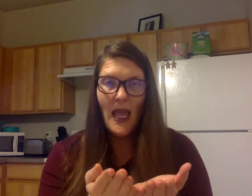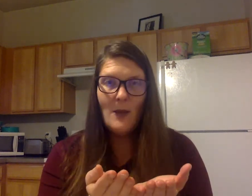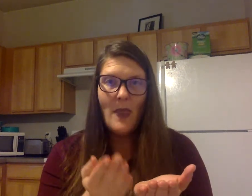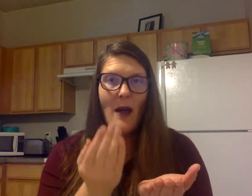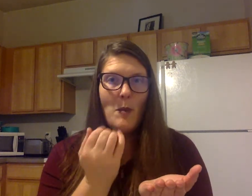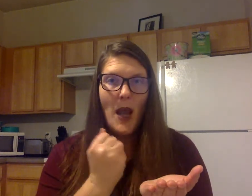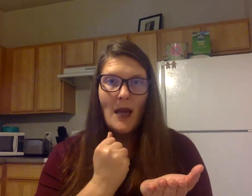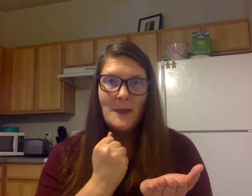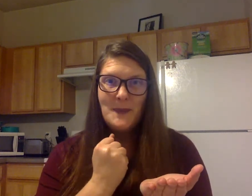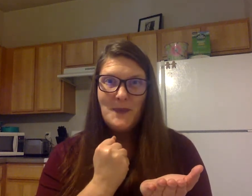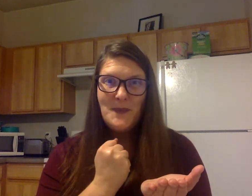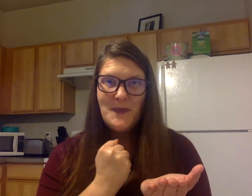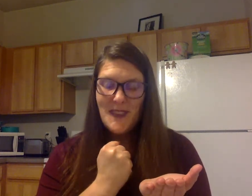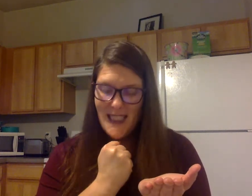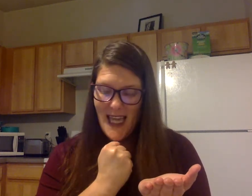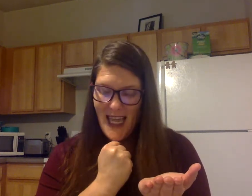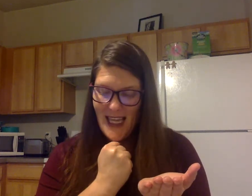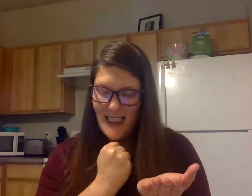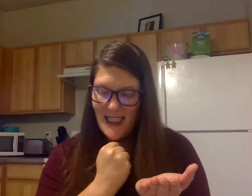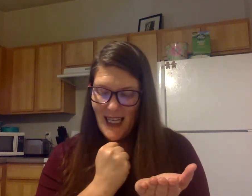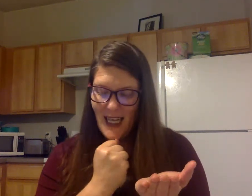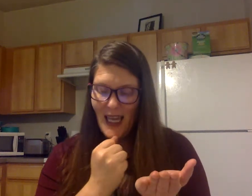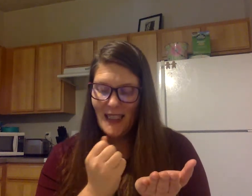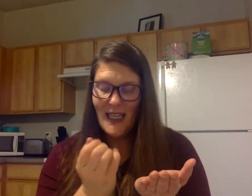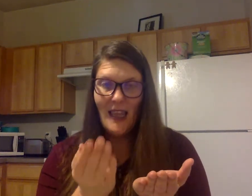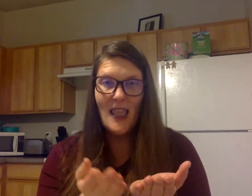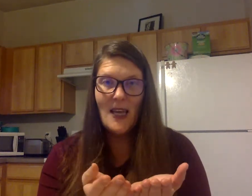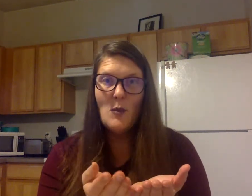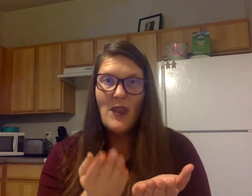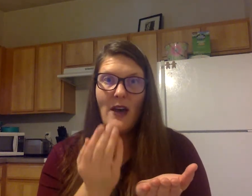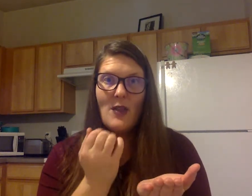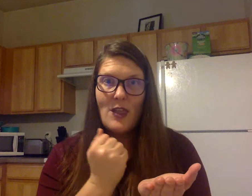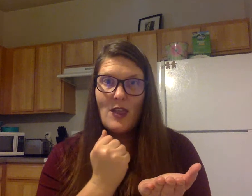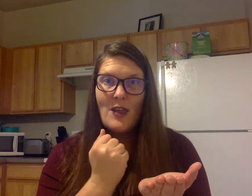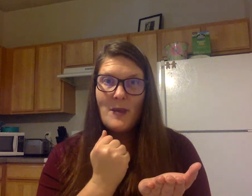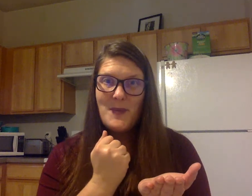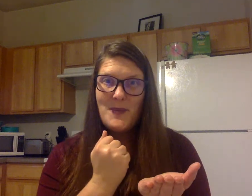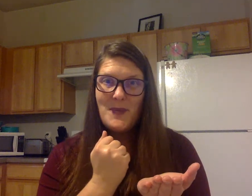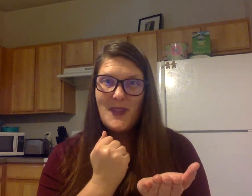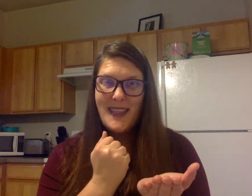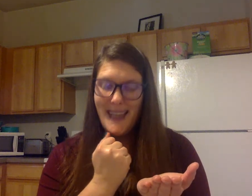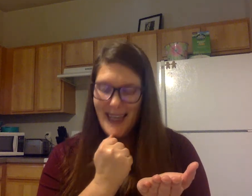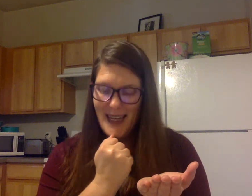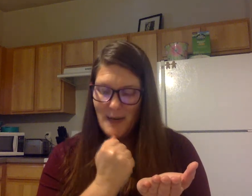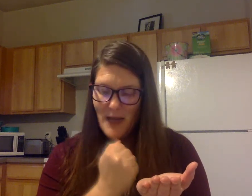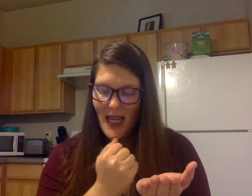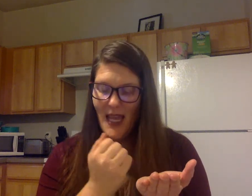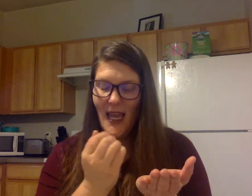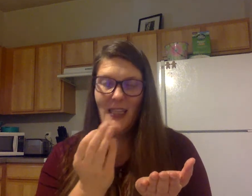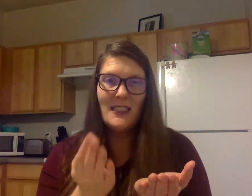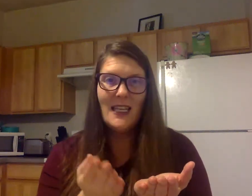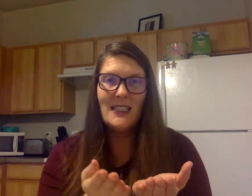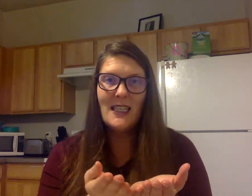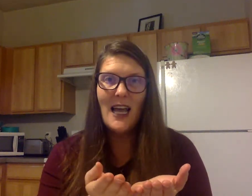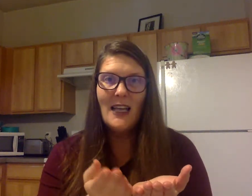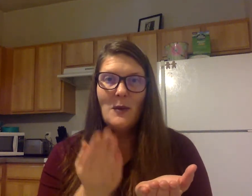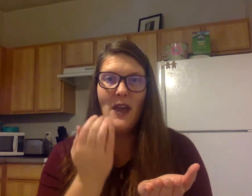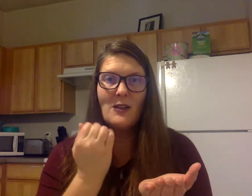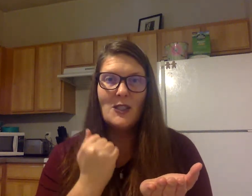plate without pl, eight. Say them without w, m. And say slide without